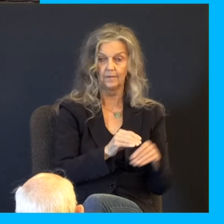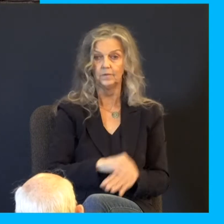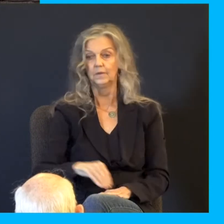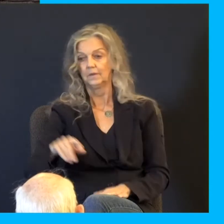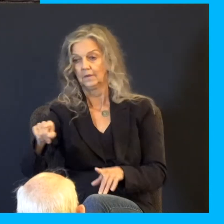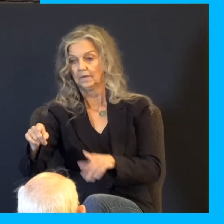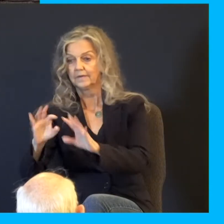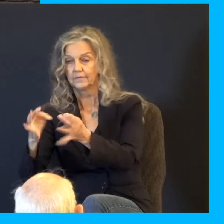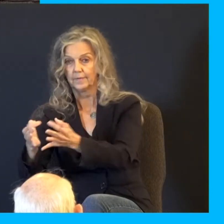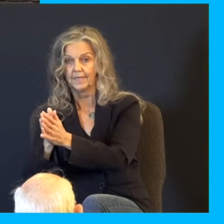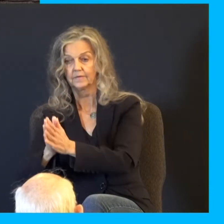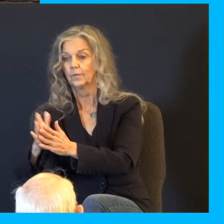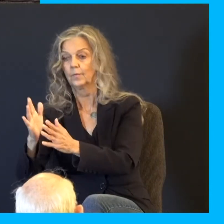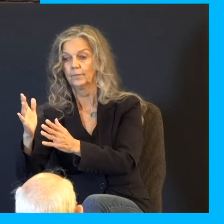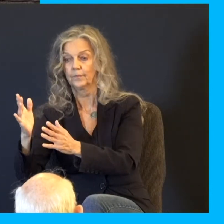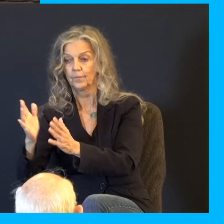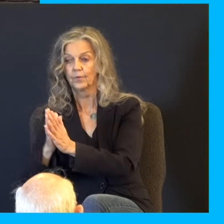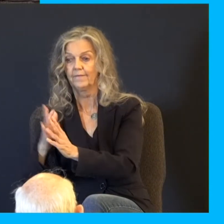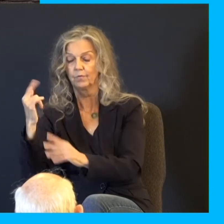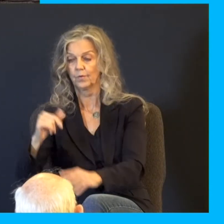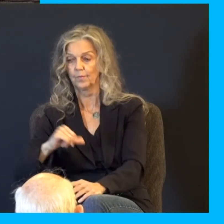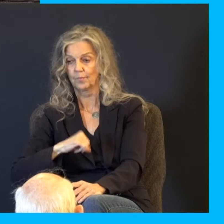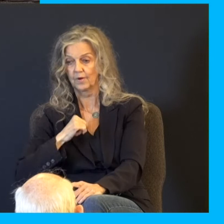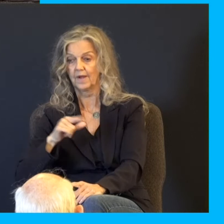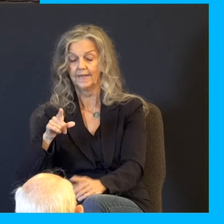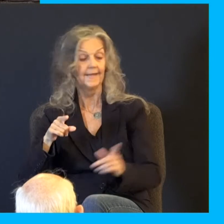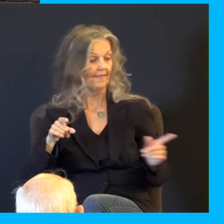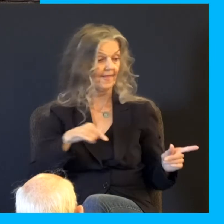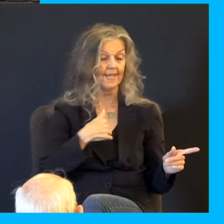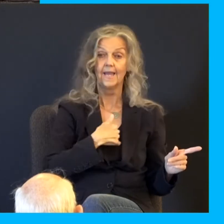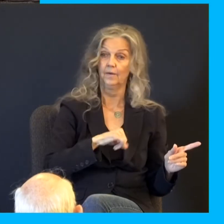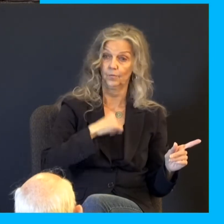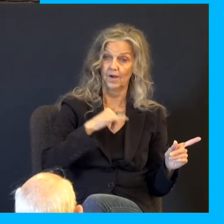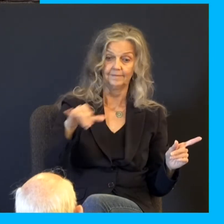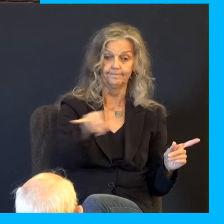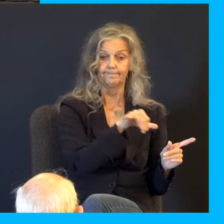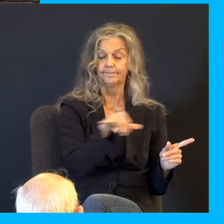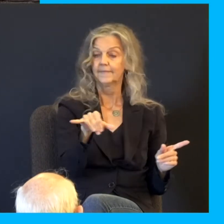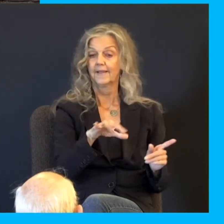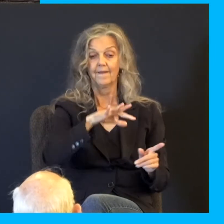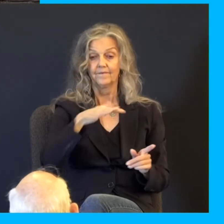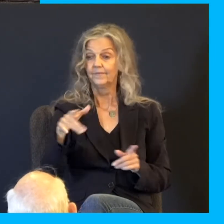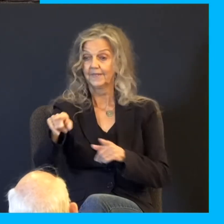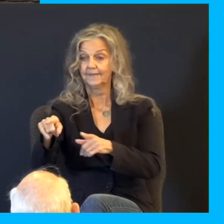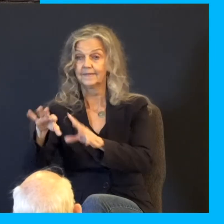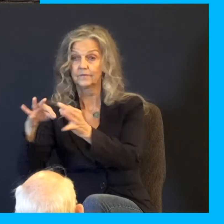pride. What kept them from admitting what they've done? Pride. Fifth thing they asked for in this prayer request, unforgiveness